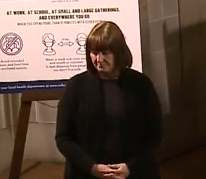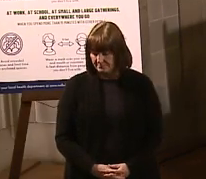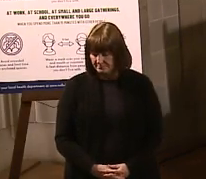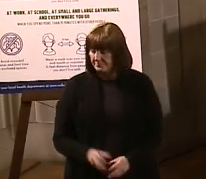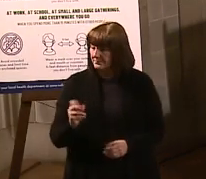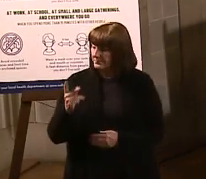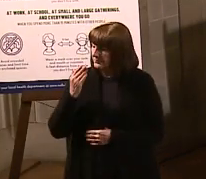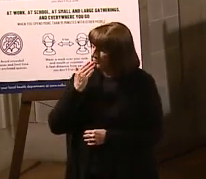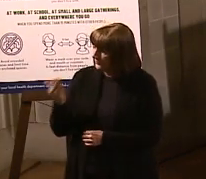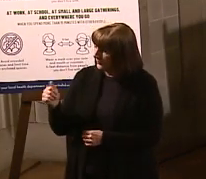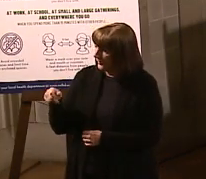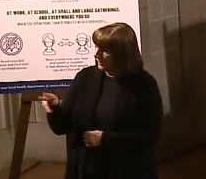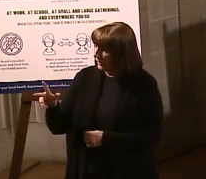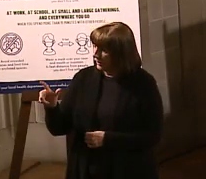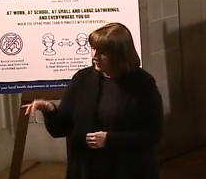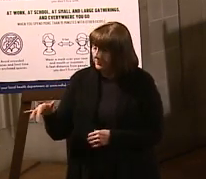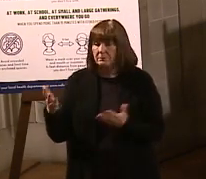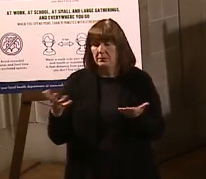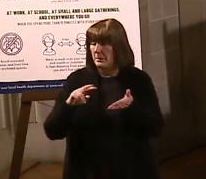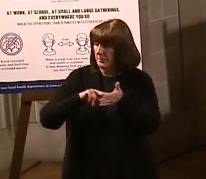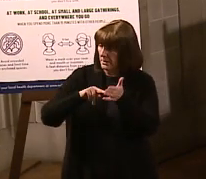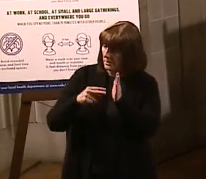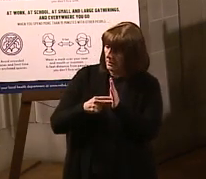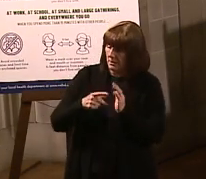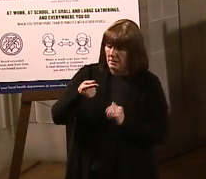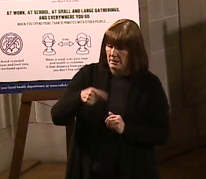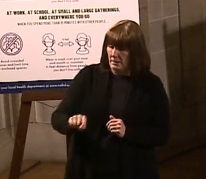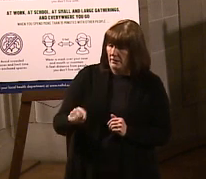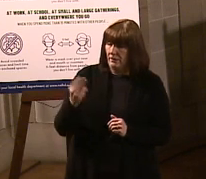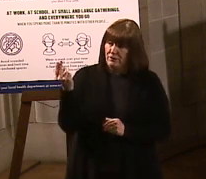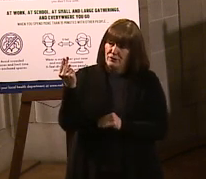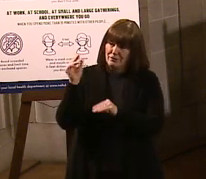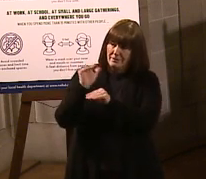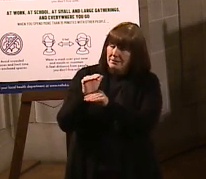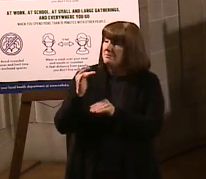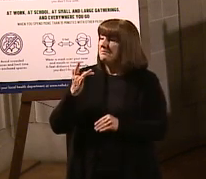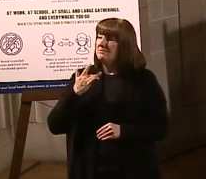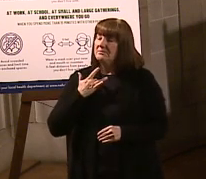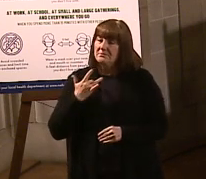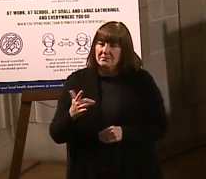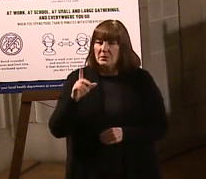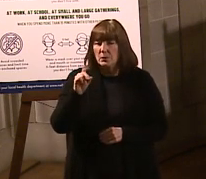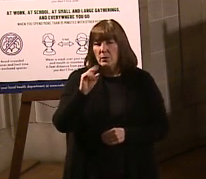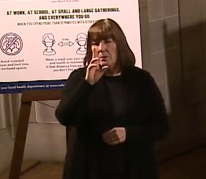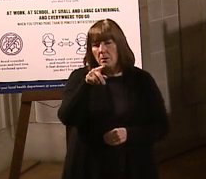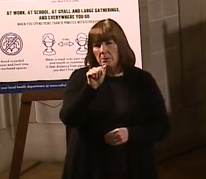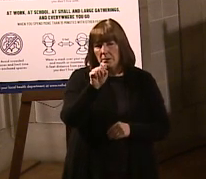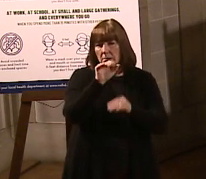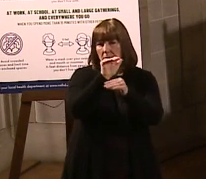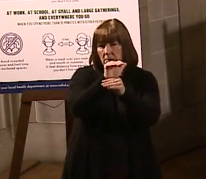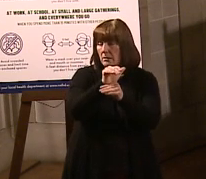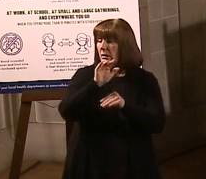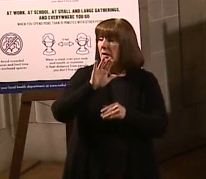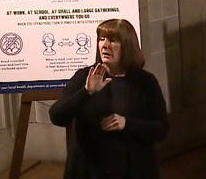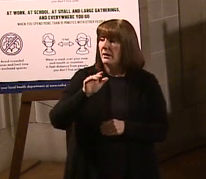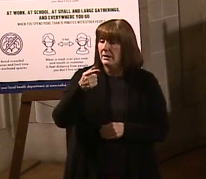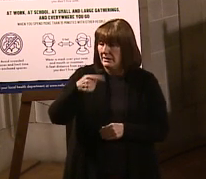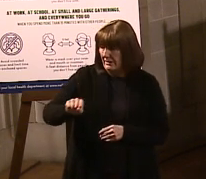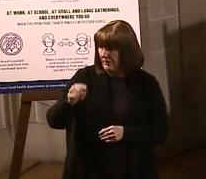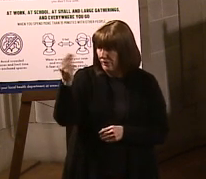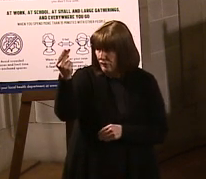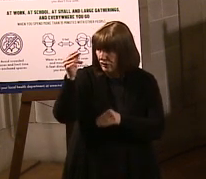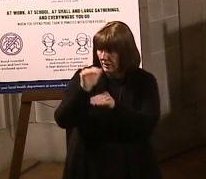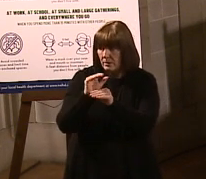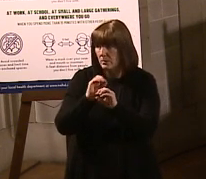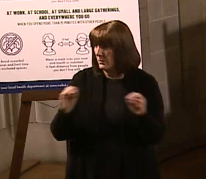All right. Thank you, Ashley. So does that mean next Thursday night, because usually we typically do the updates at night, but next Thursday night there will be no